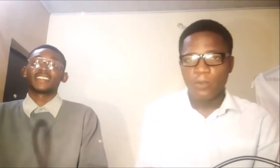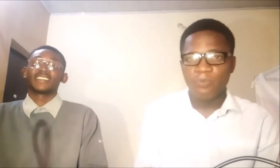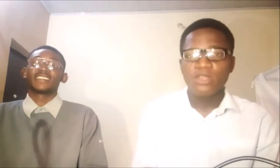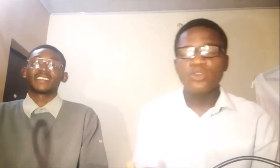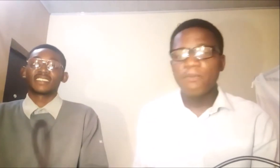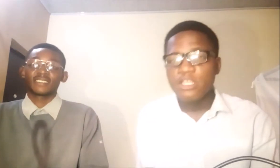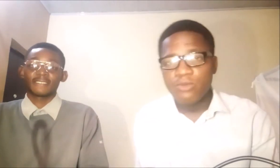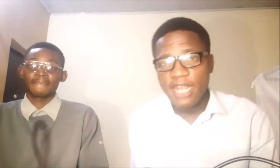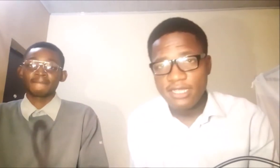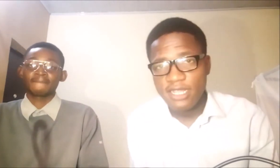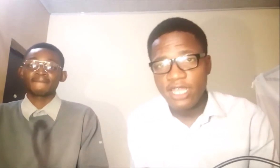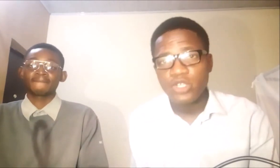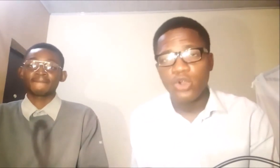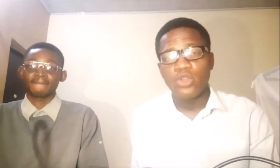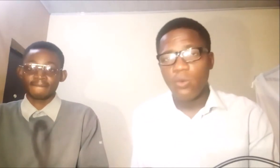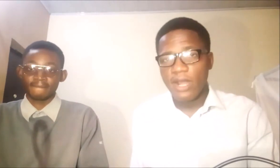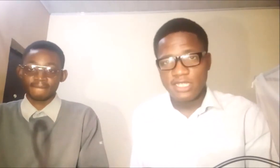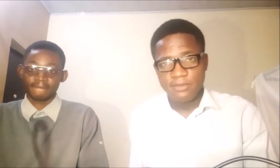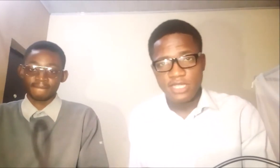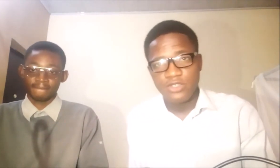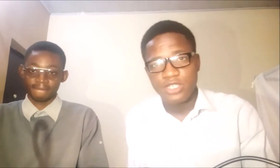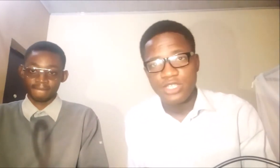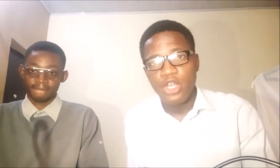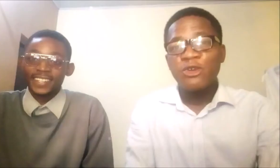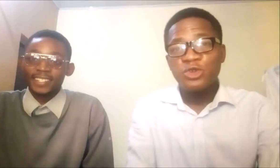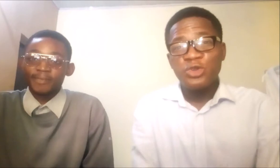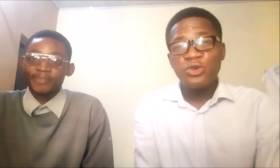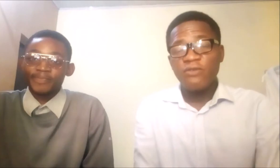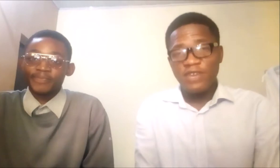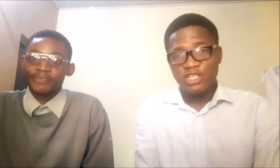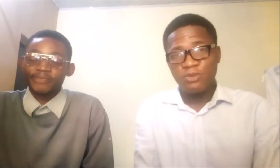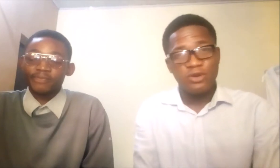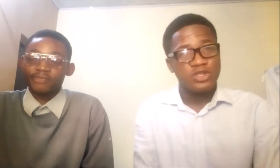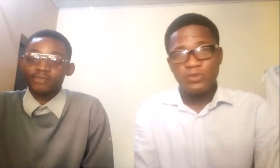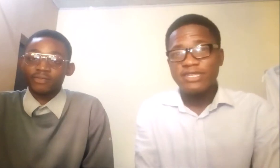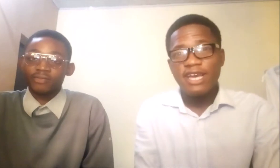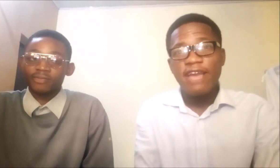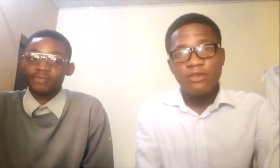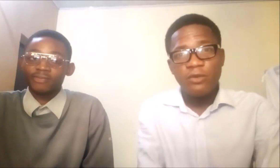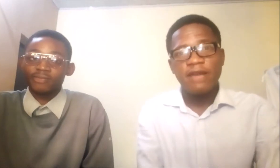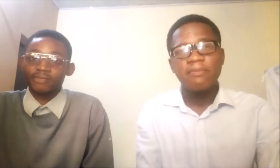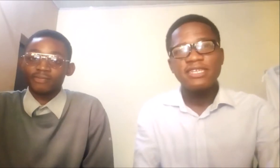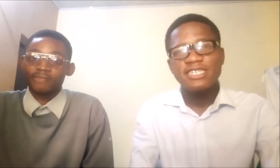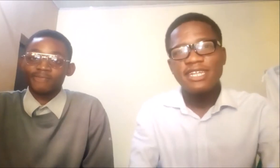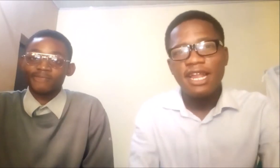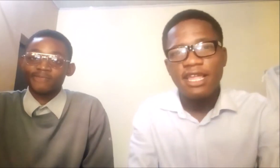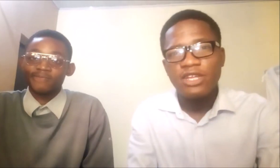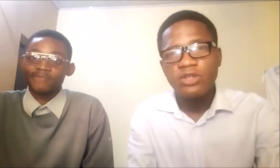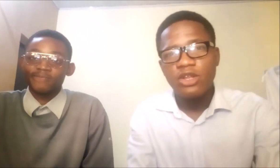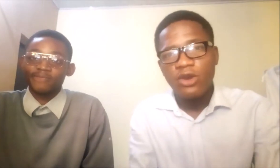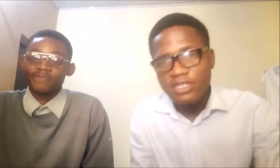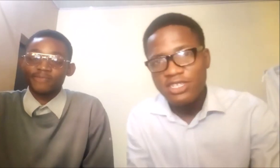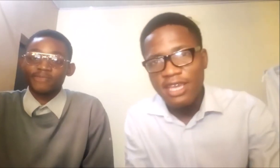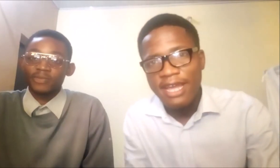up. So, please broadcast the links on your WhatsApp statuses. Also on your Facebook, Twitter, everywhere. Please share that link so that others can